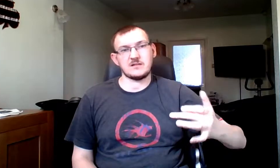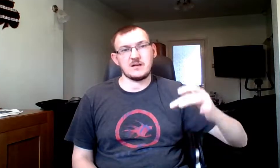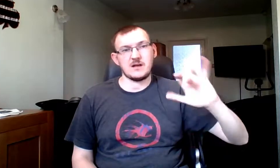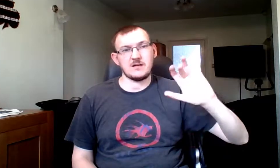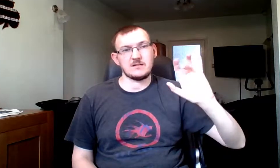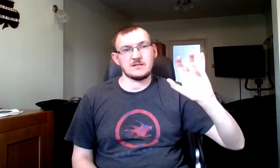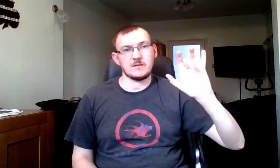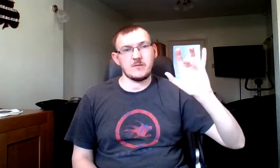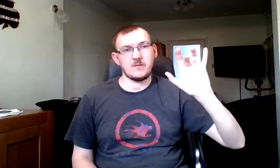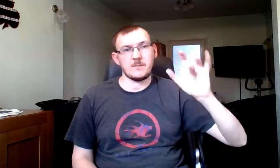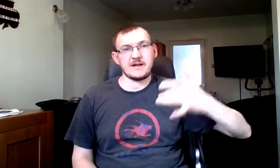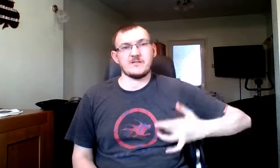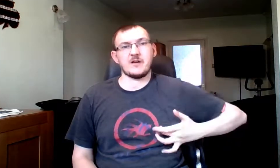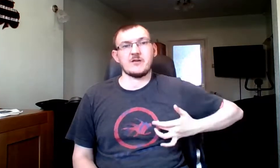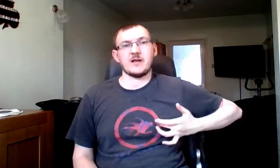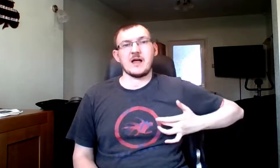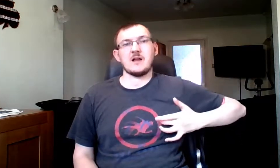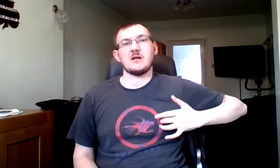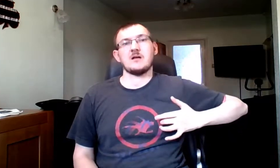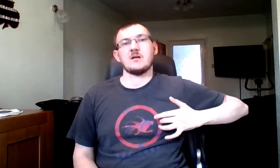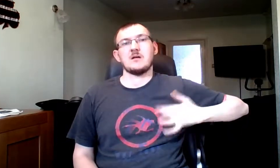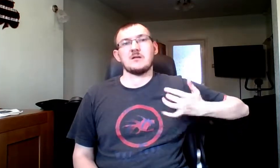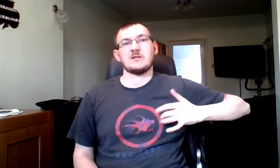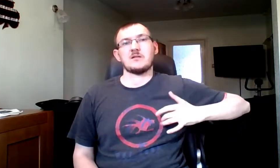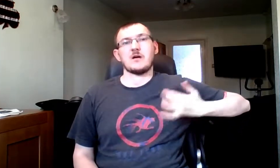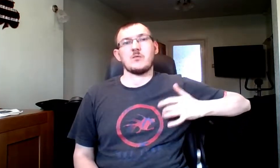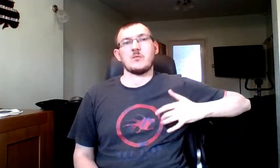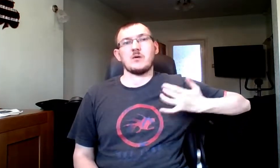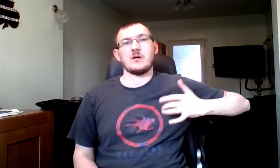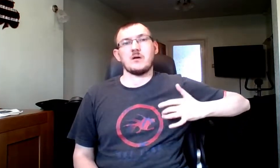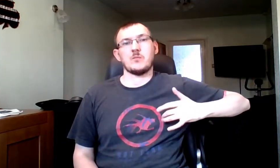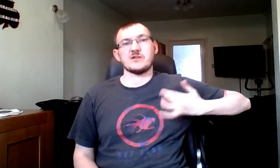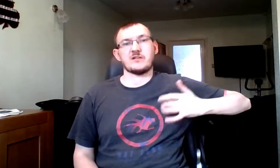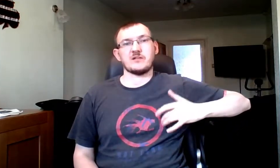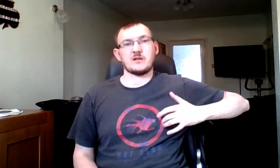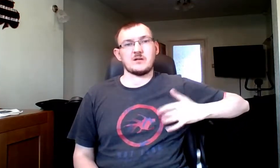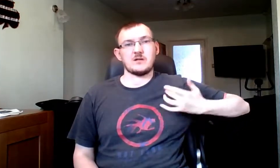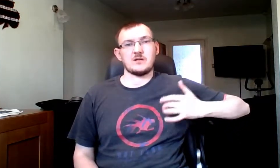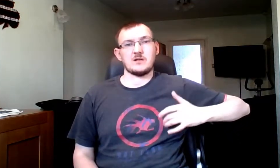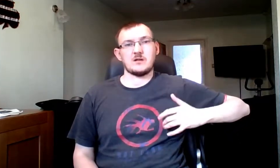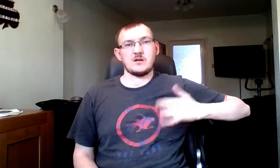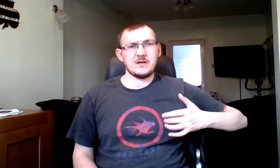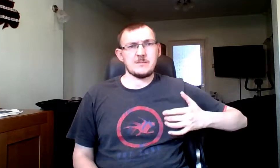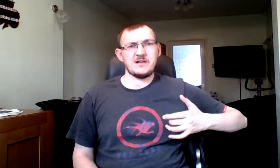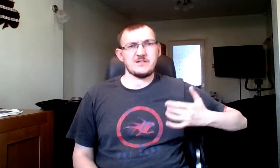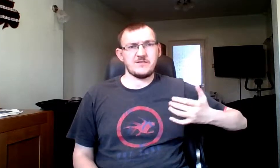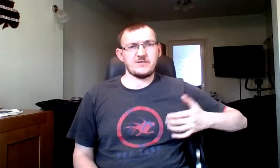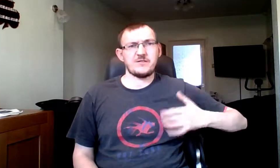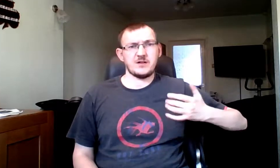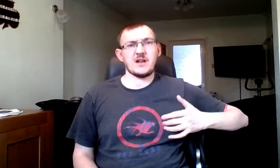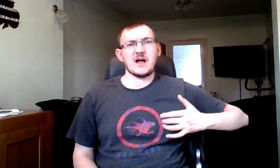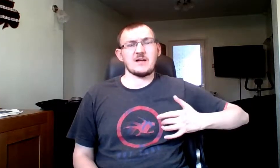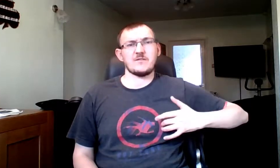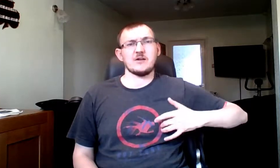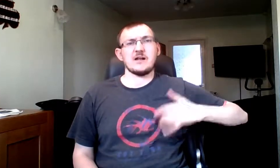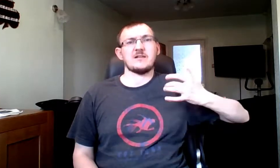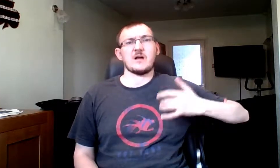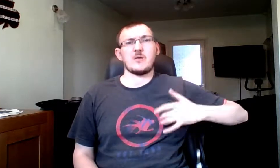is the middle finger again, so it means full of life really, so